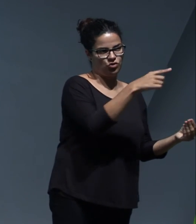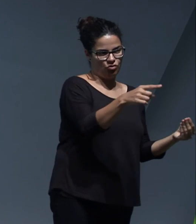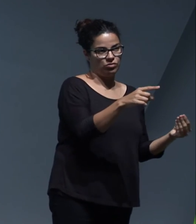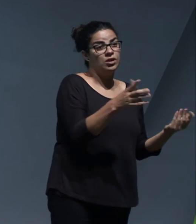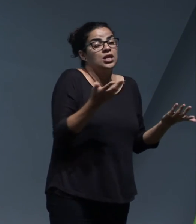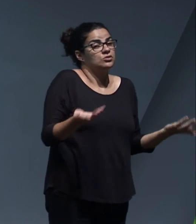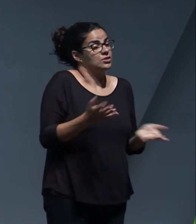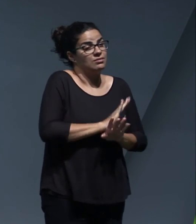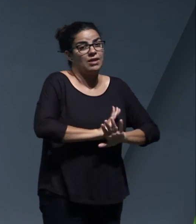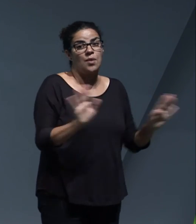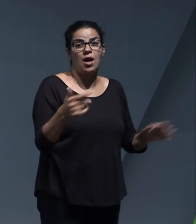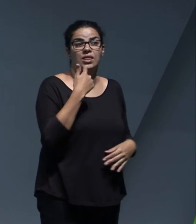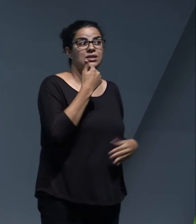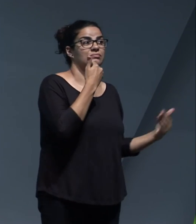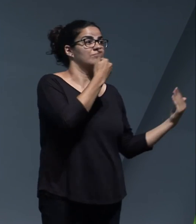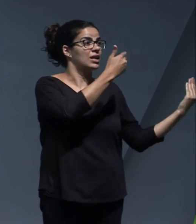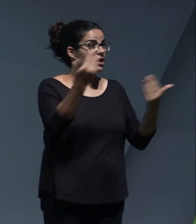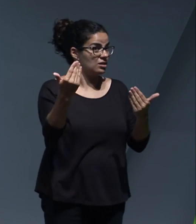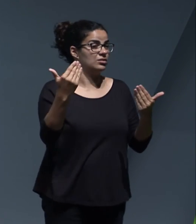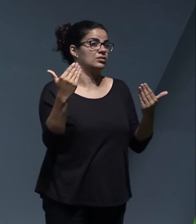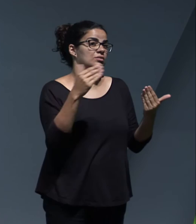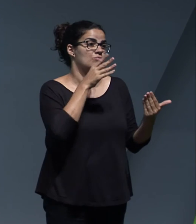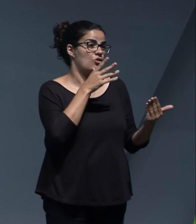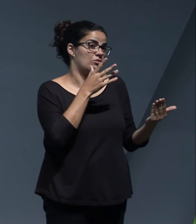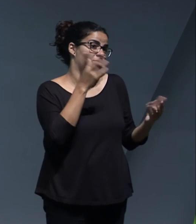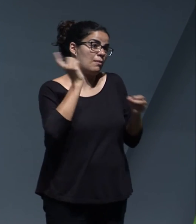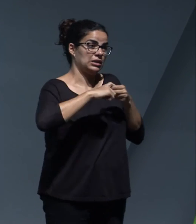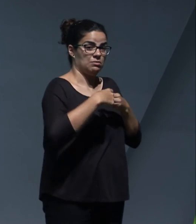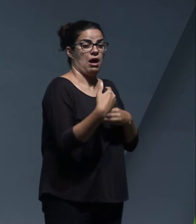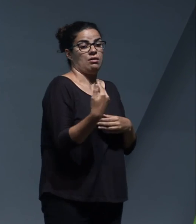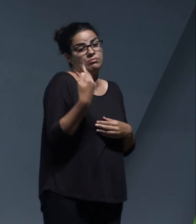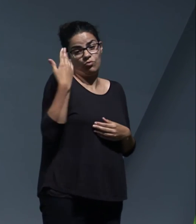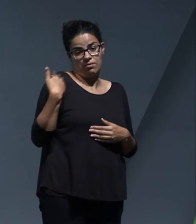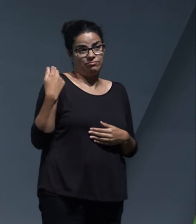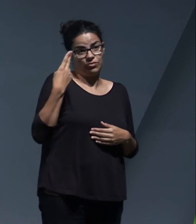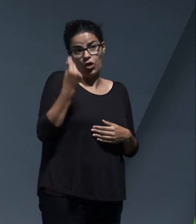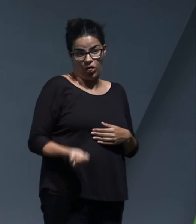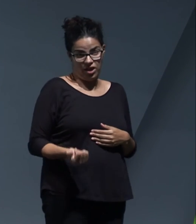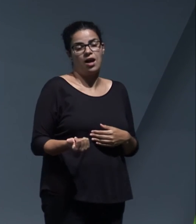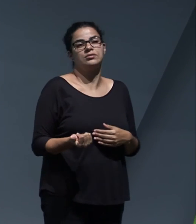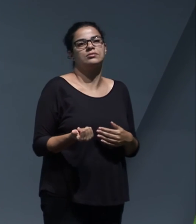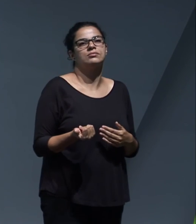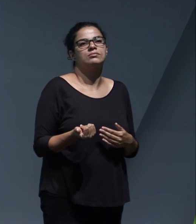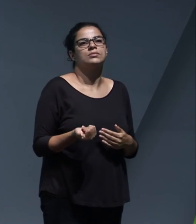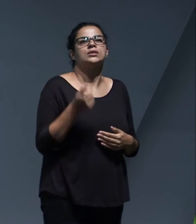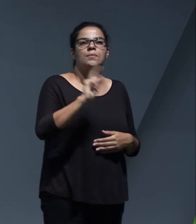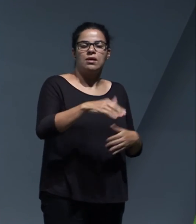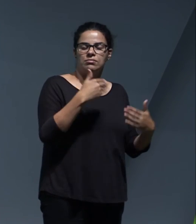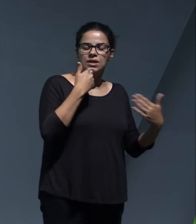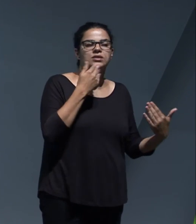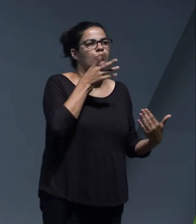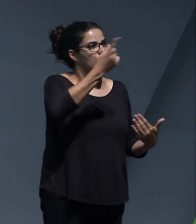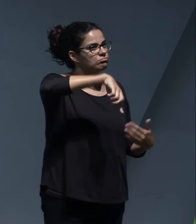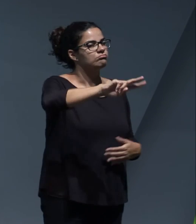So that just leaves it to me to thank all of you for taking part over the last two days. Having shown an